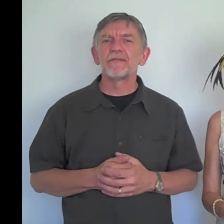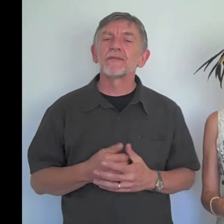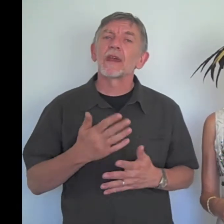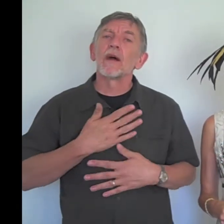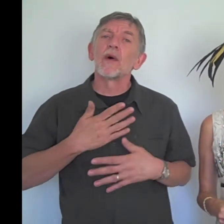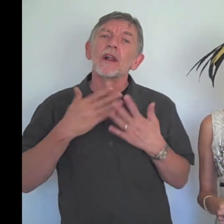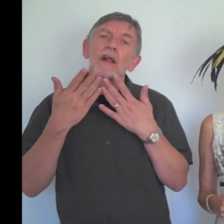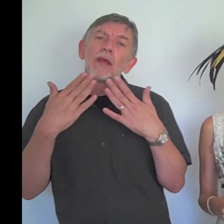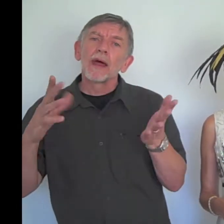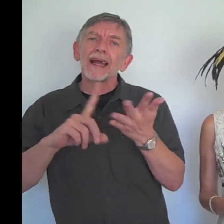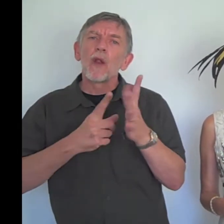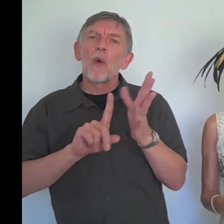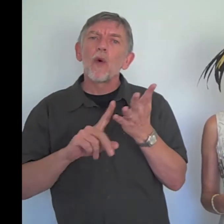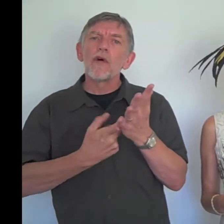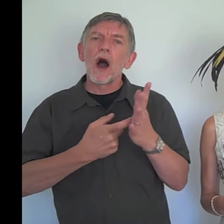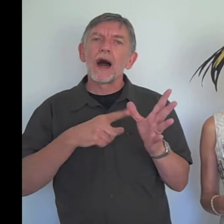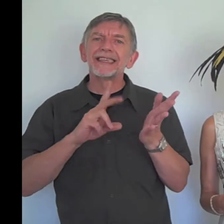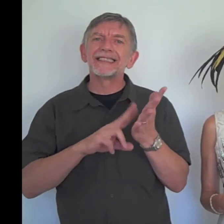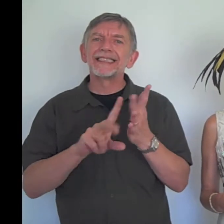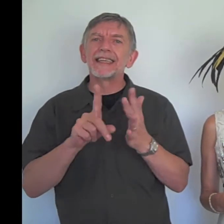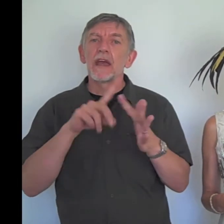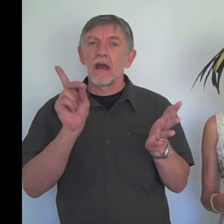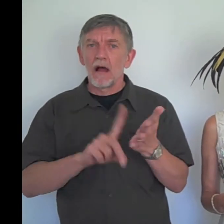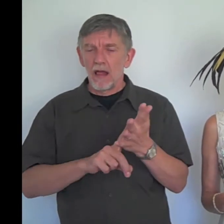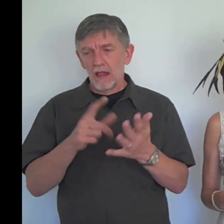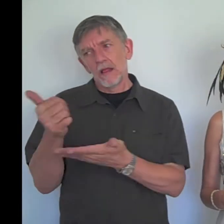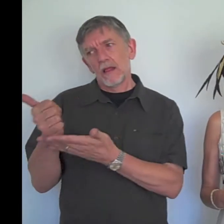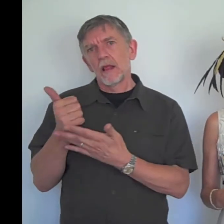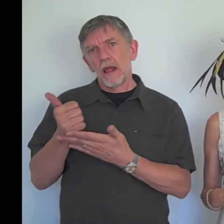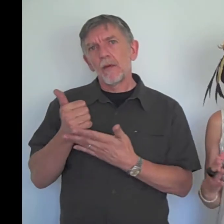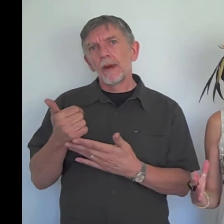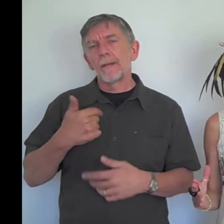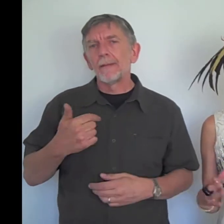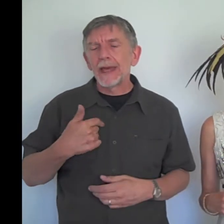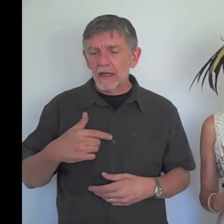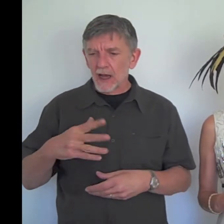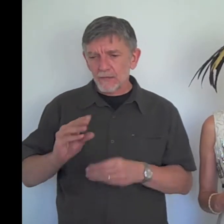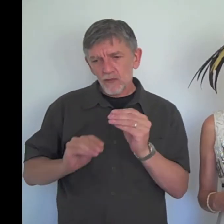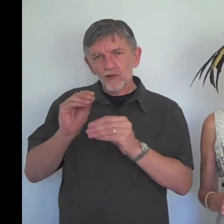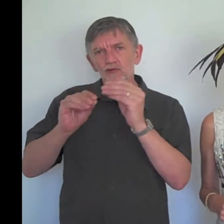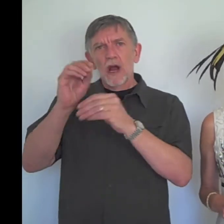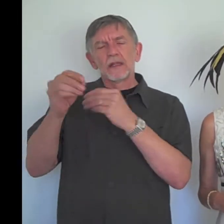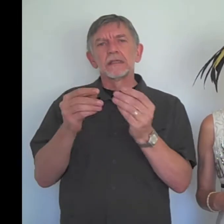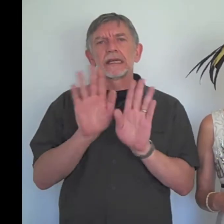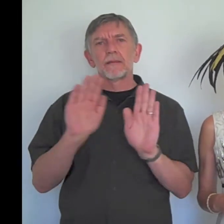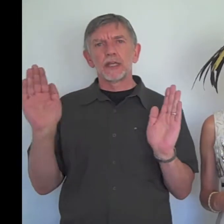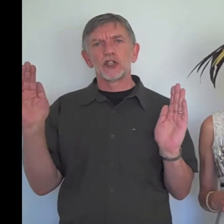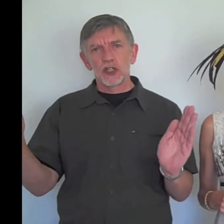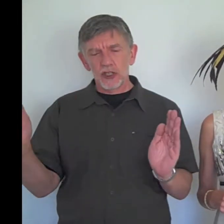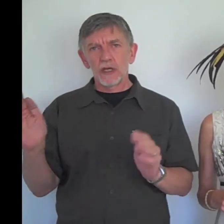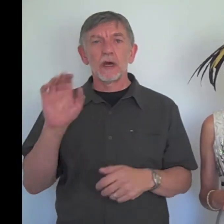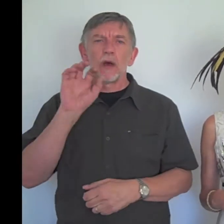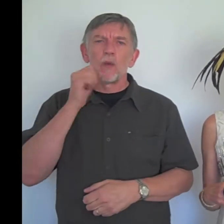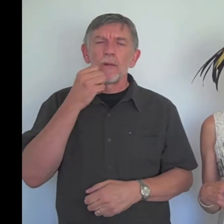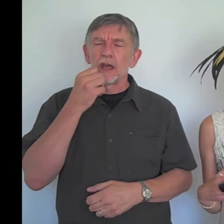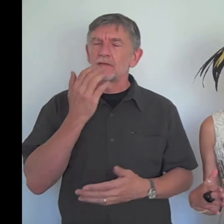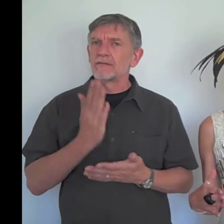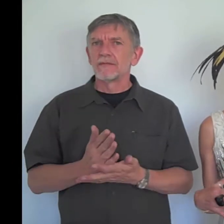Lauren Neal who is helping me to construct my exhibition and it's going to be really interesting as it